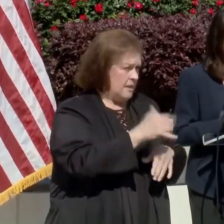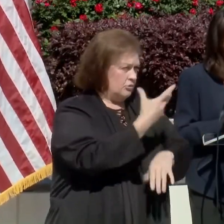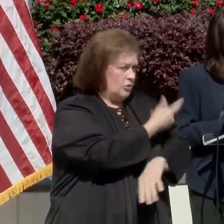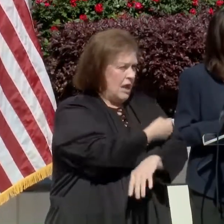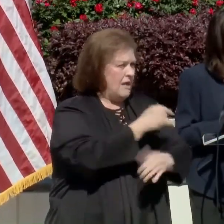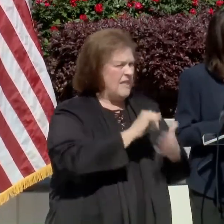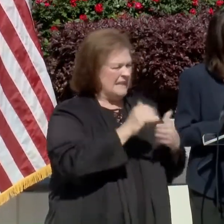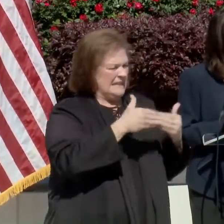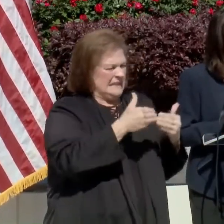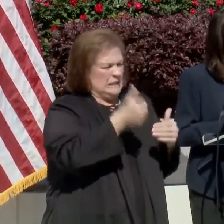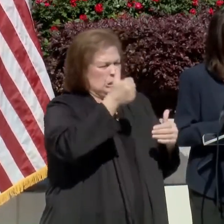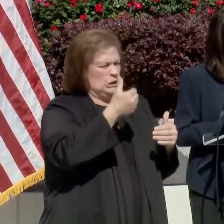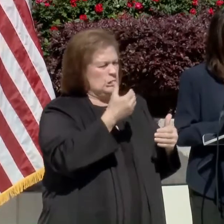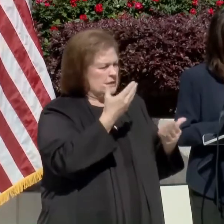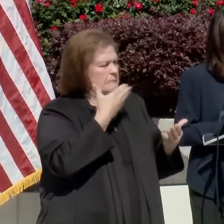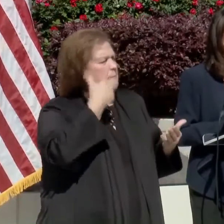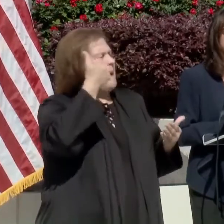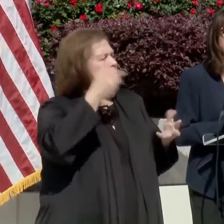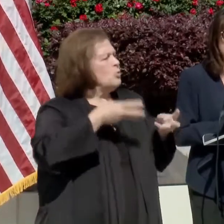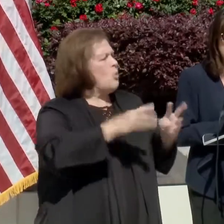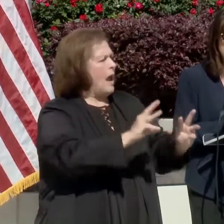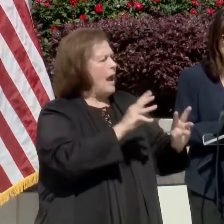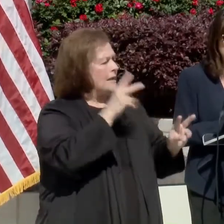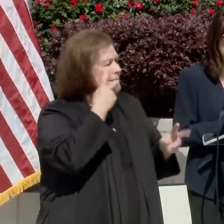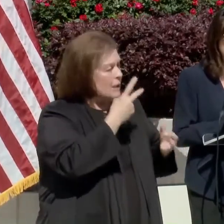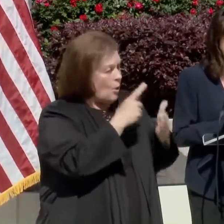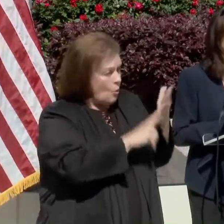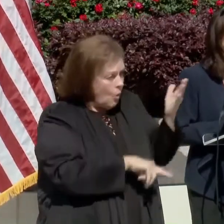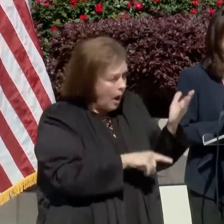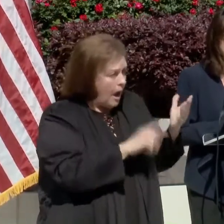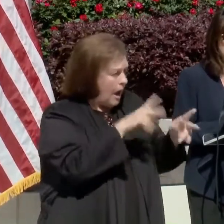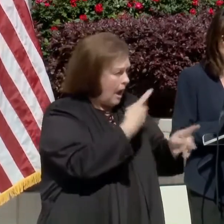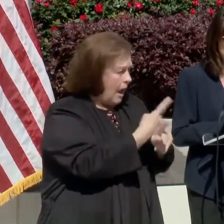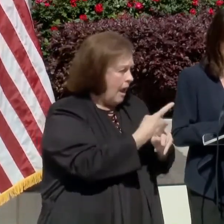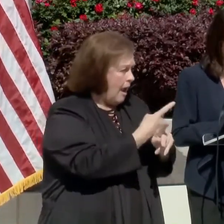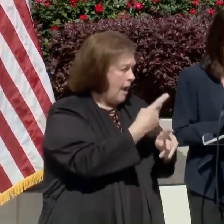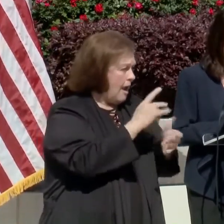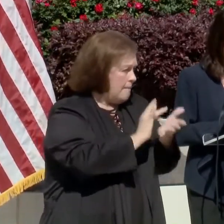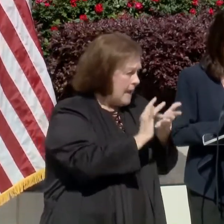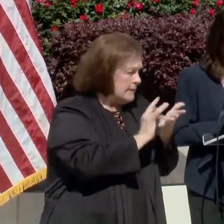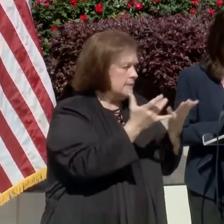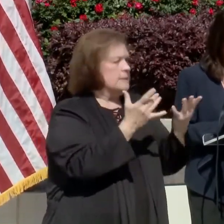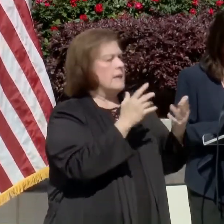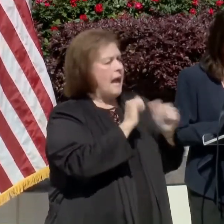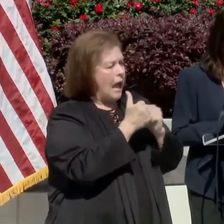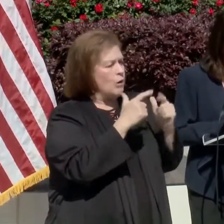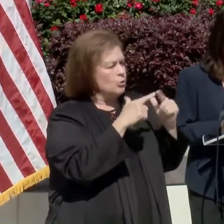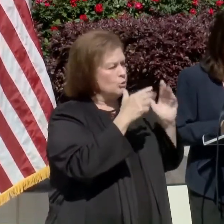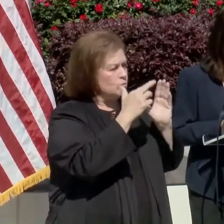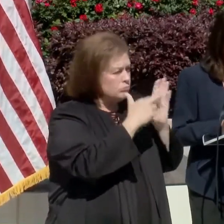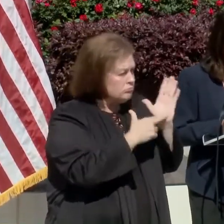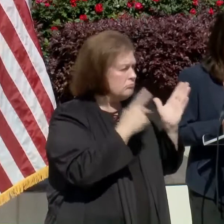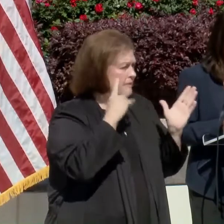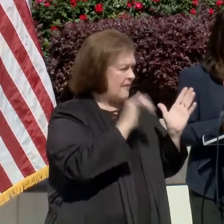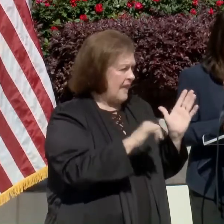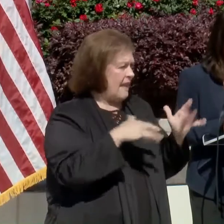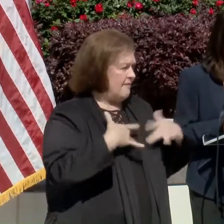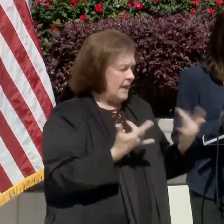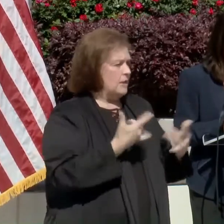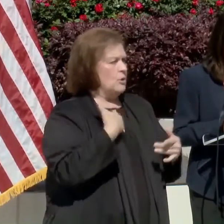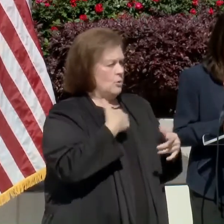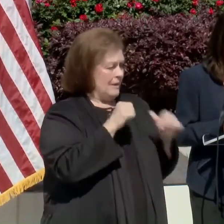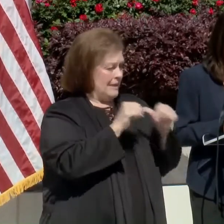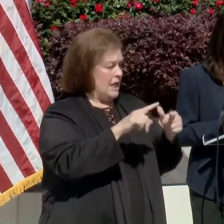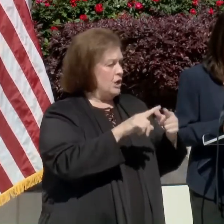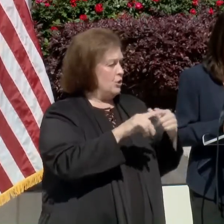that's just the easy way to go see the upcoming events. You can see what vaccine we're giving and how to register for that event. We continue to do free